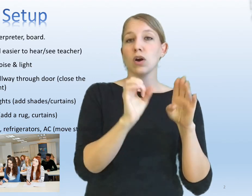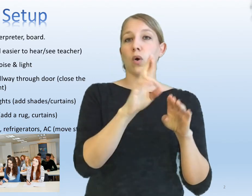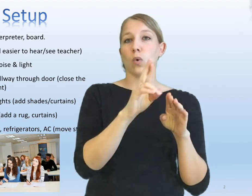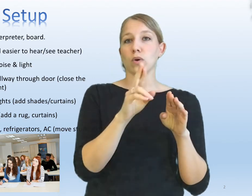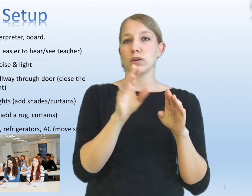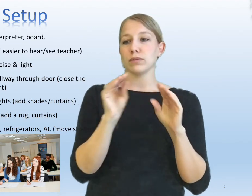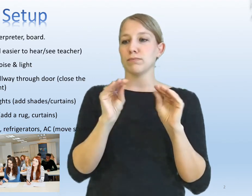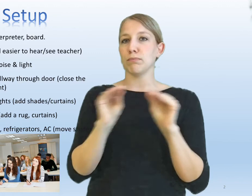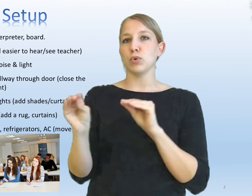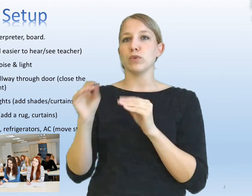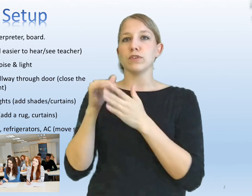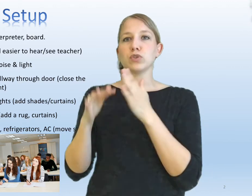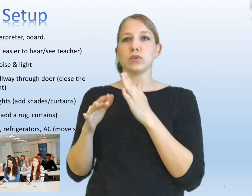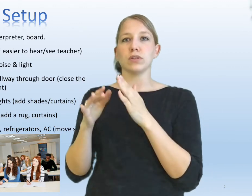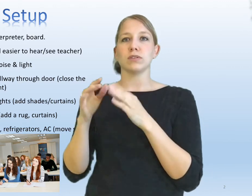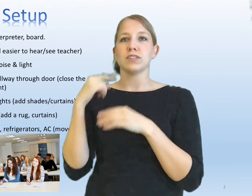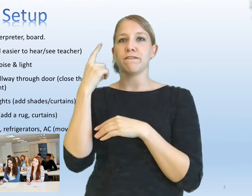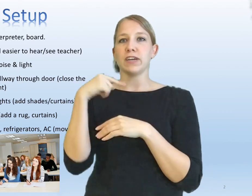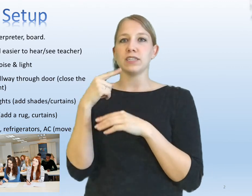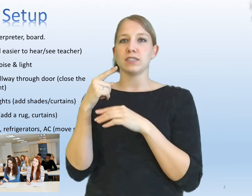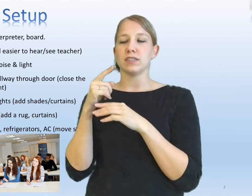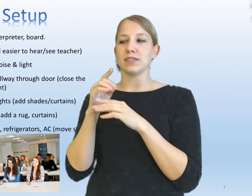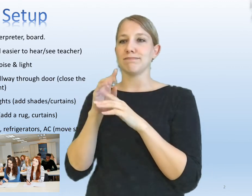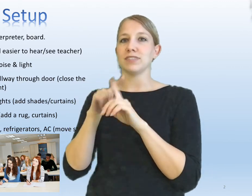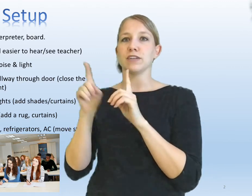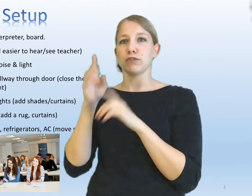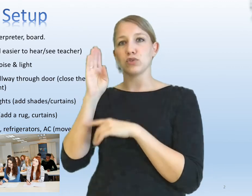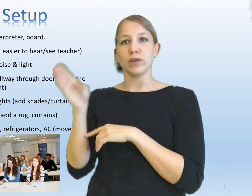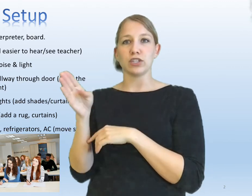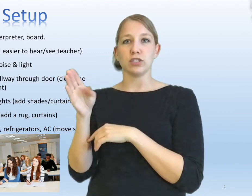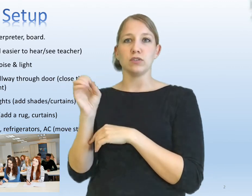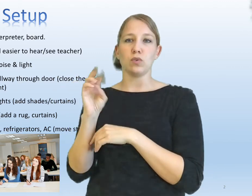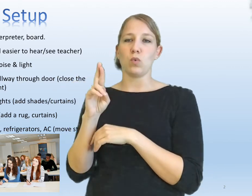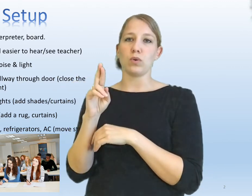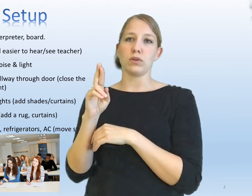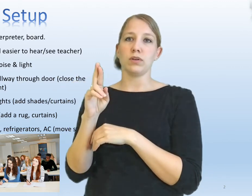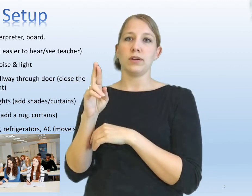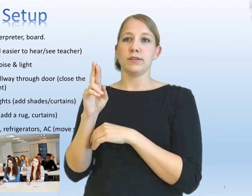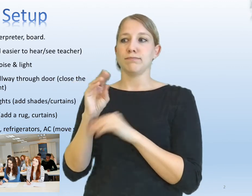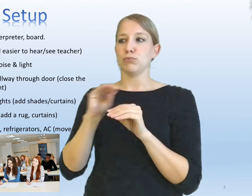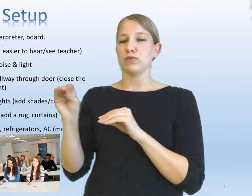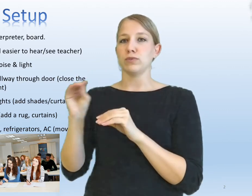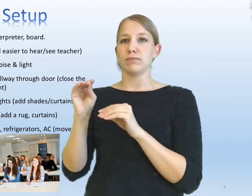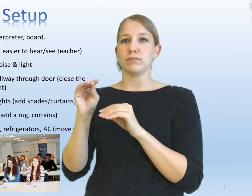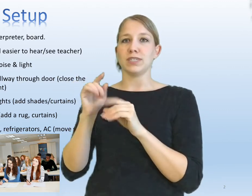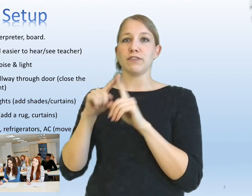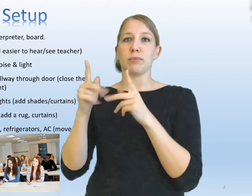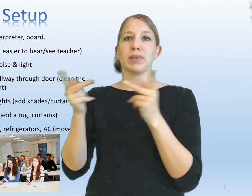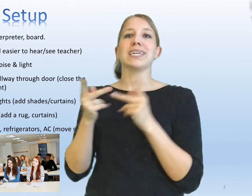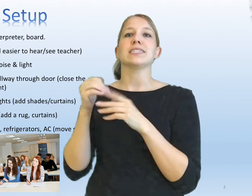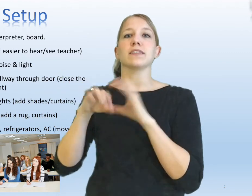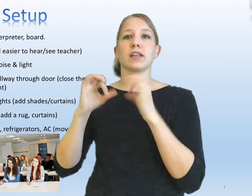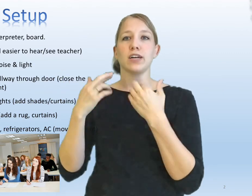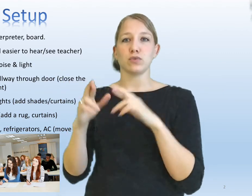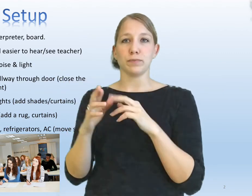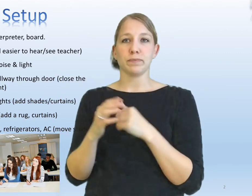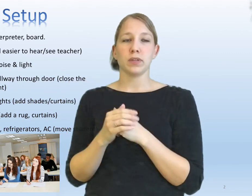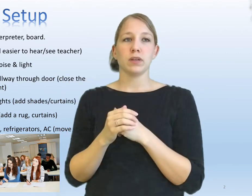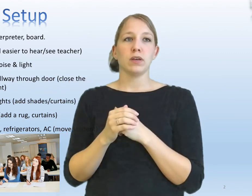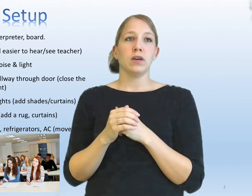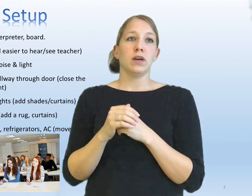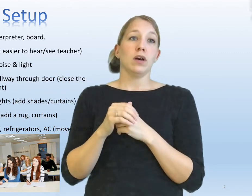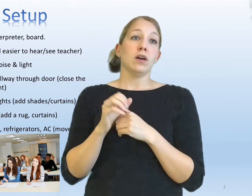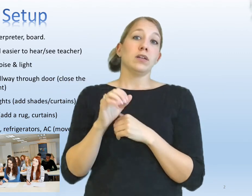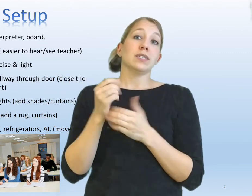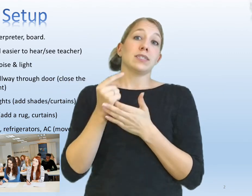the door or move the student to face a different direction or move to a different place in the classroom.